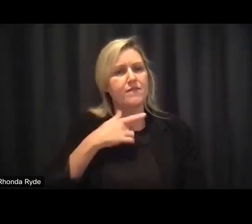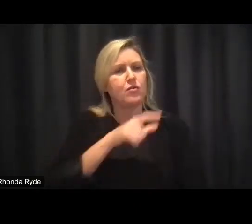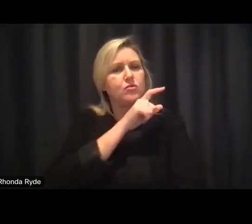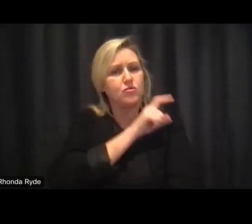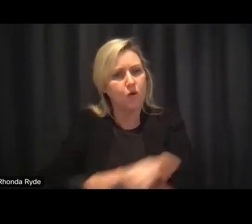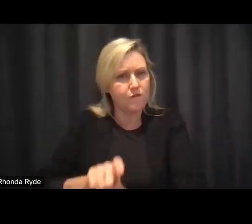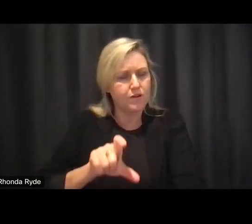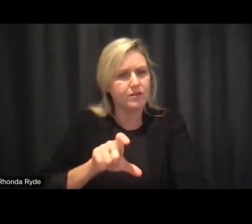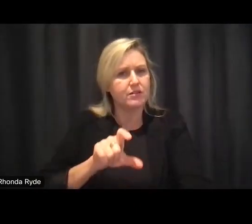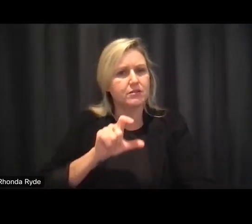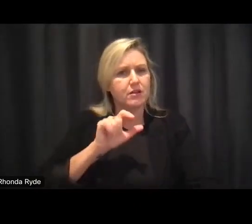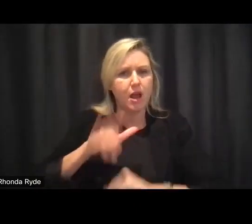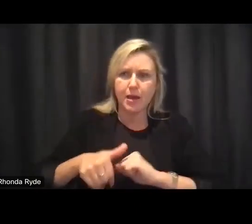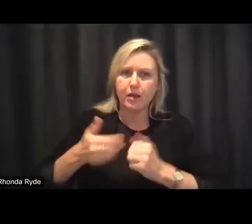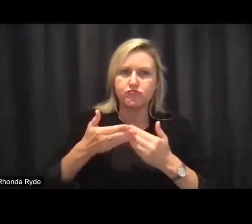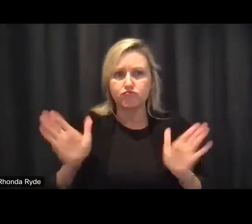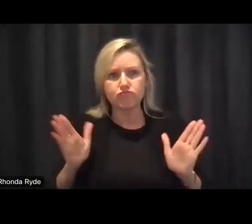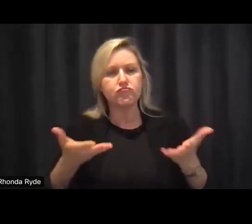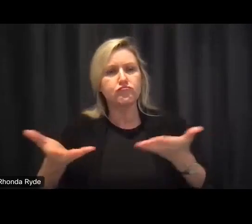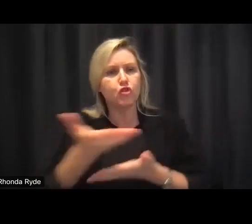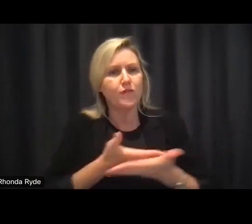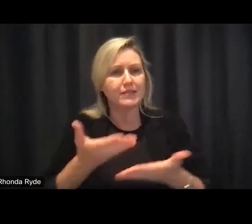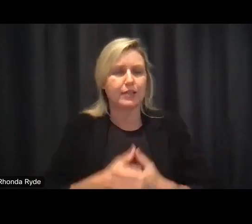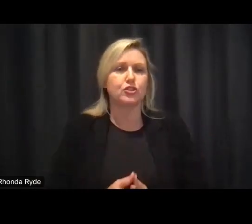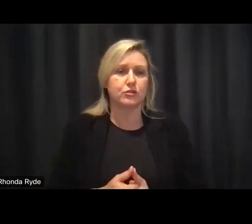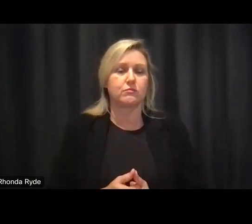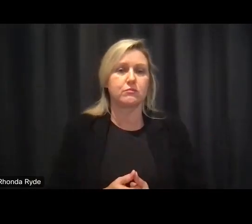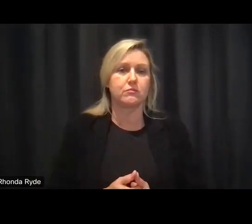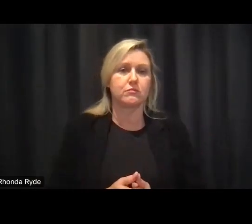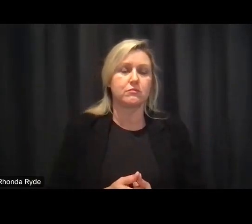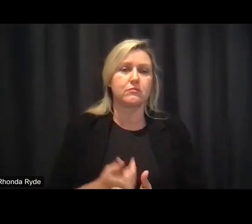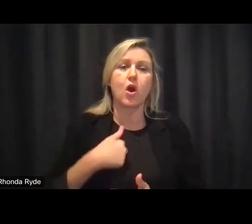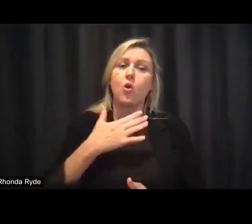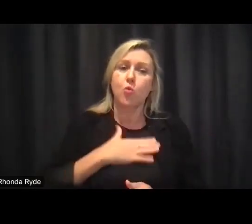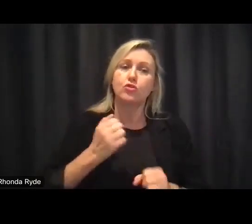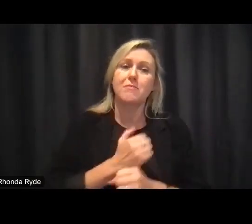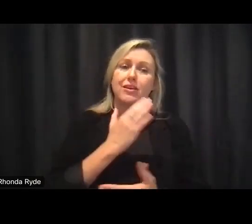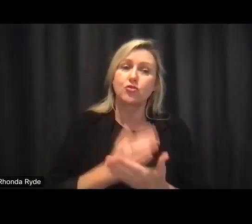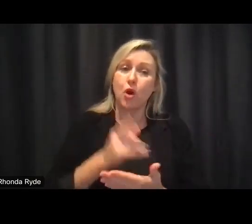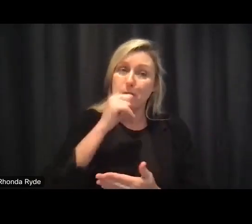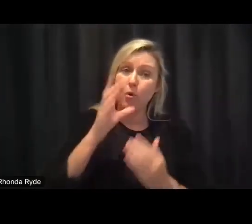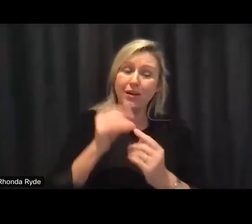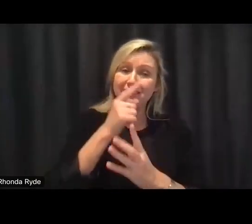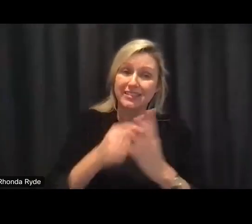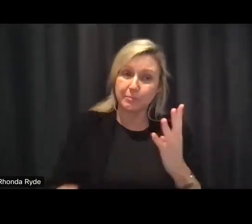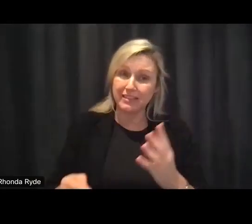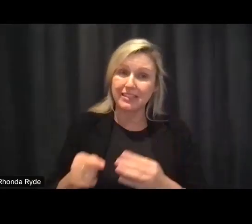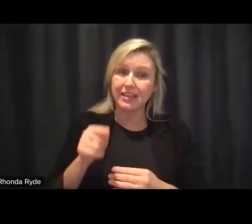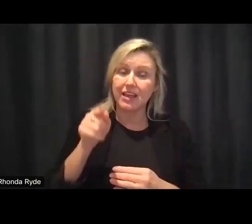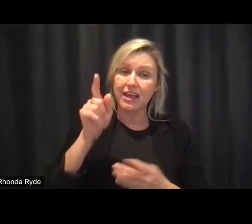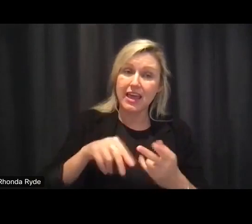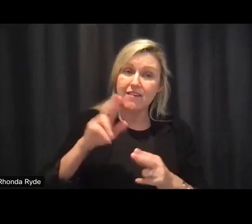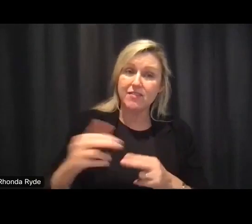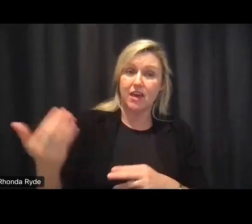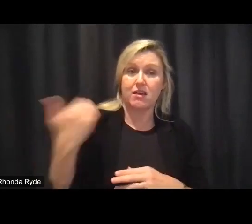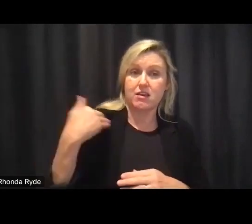and what i want us to be able to do is to ensure that people with disability feel whenever they engage with us